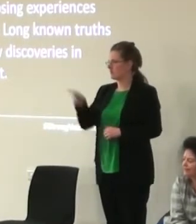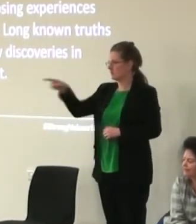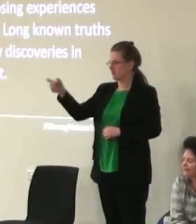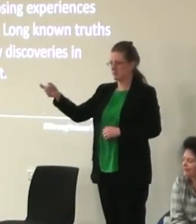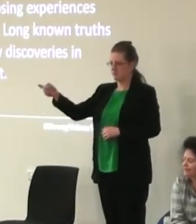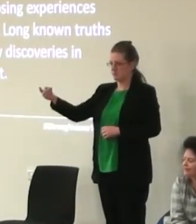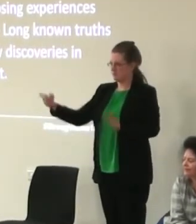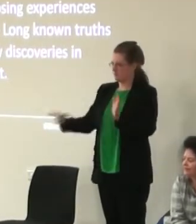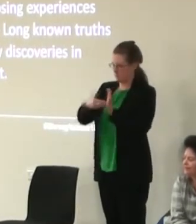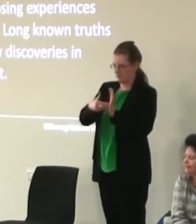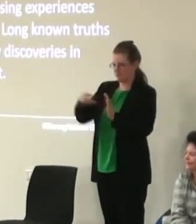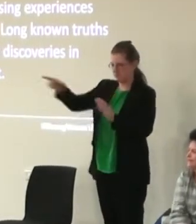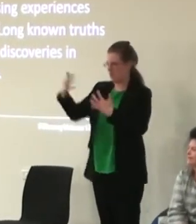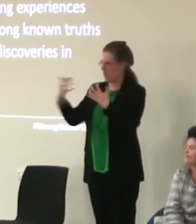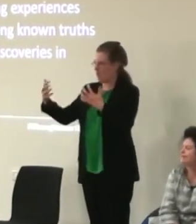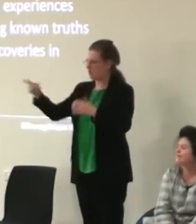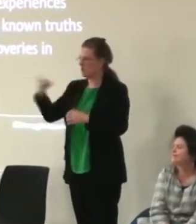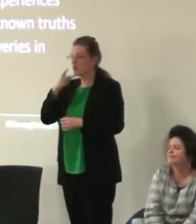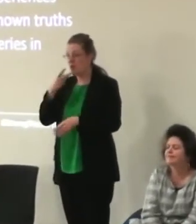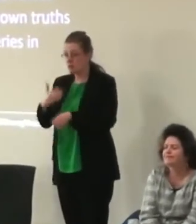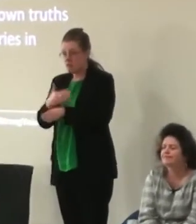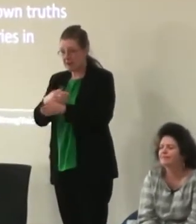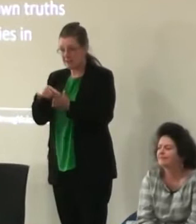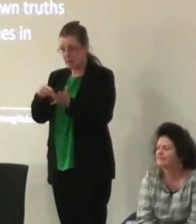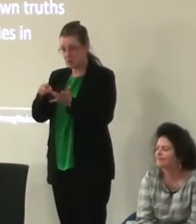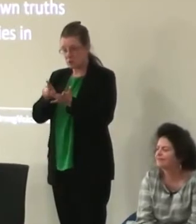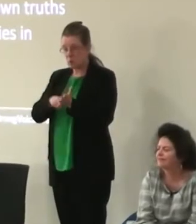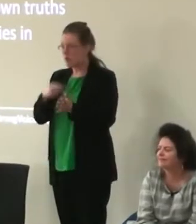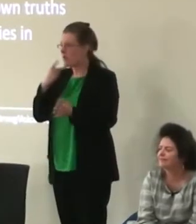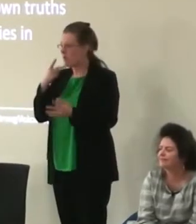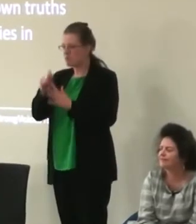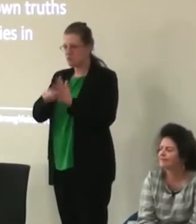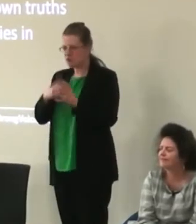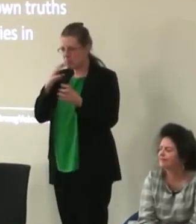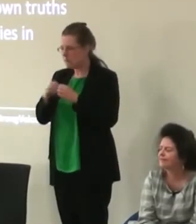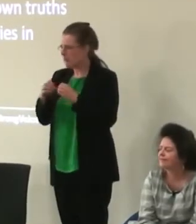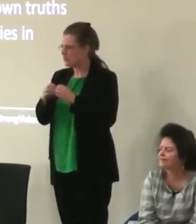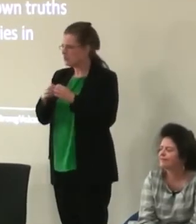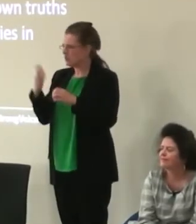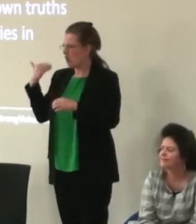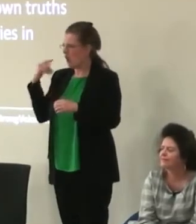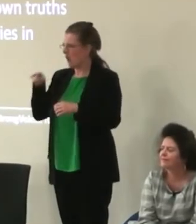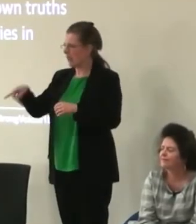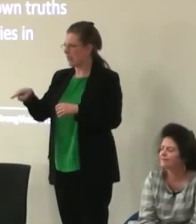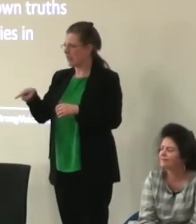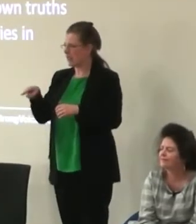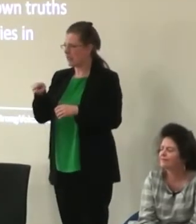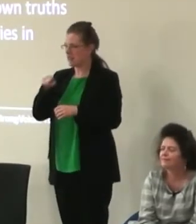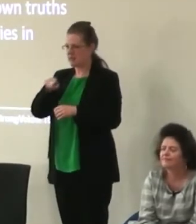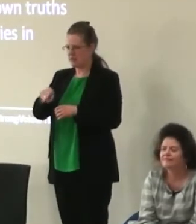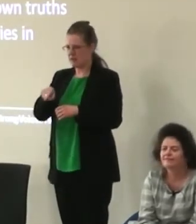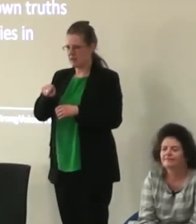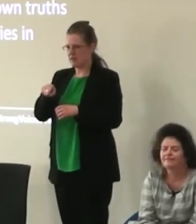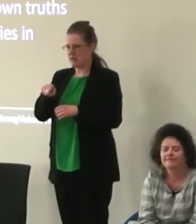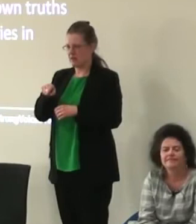I just wanted to mention another practical tool. The project that you mentioned earlier, the Paul Hamlin Foundation Project Circuit which a number